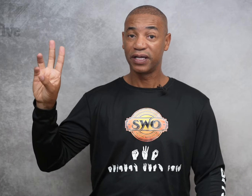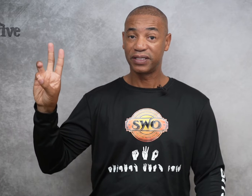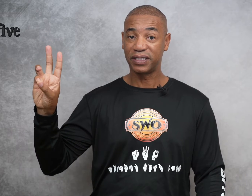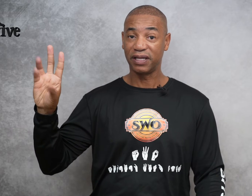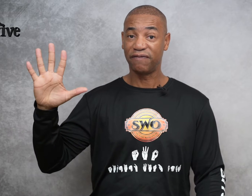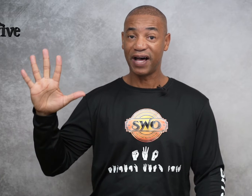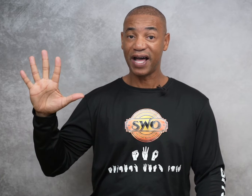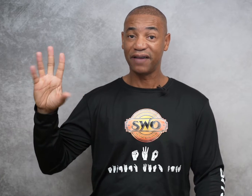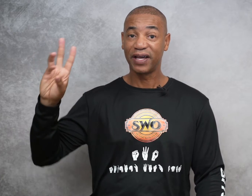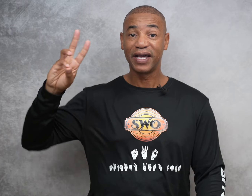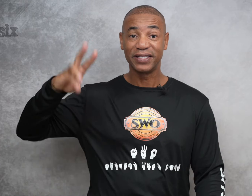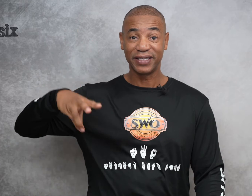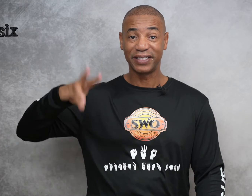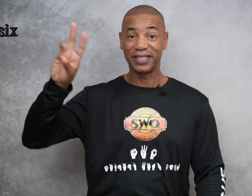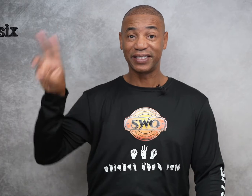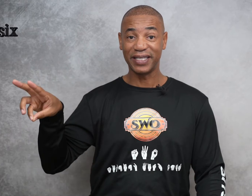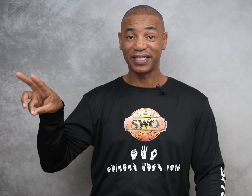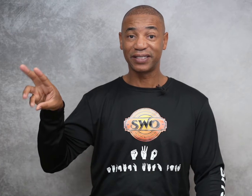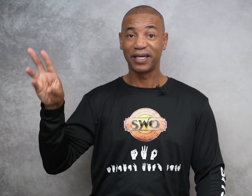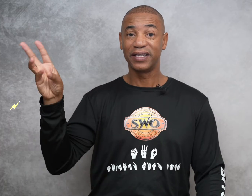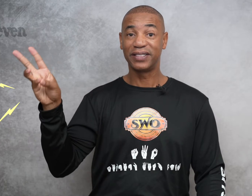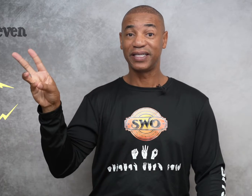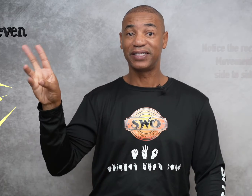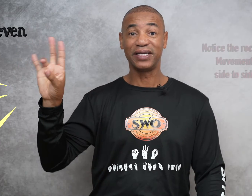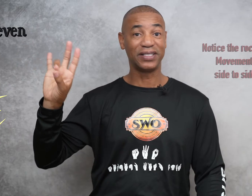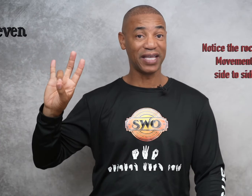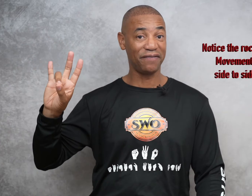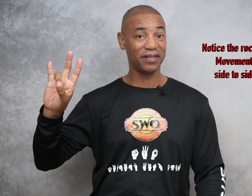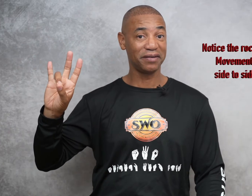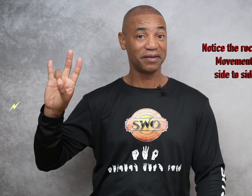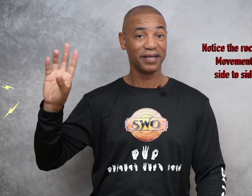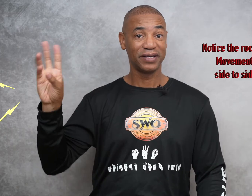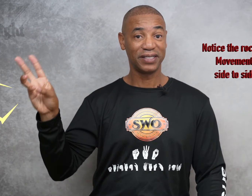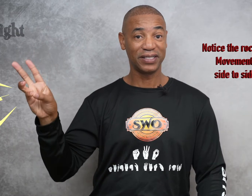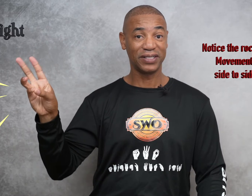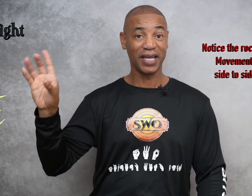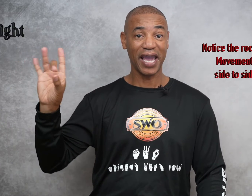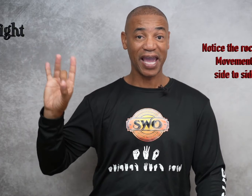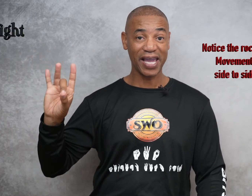65, 66, 67, 68,